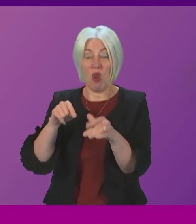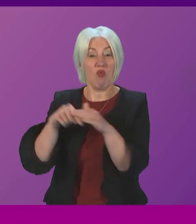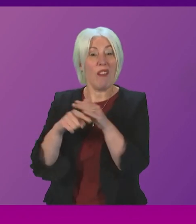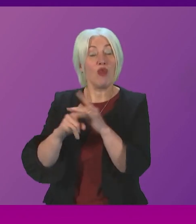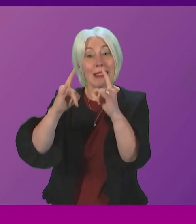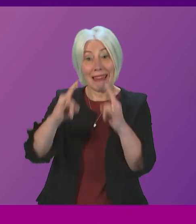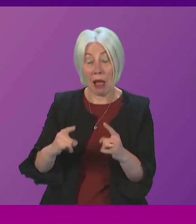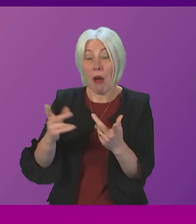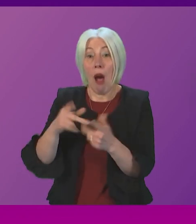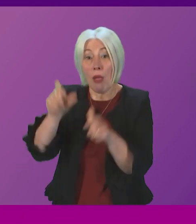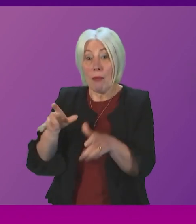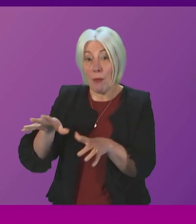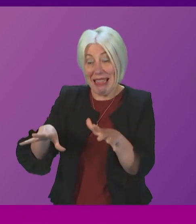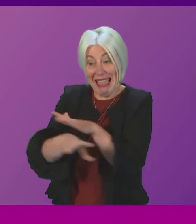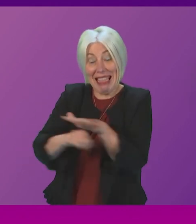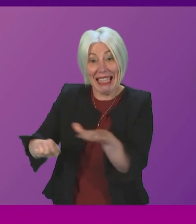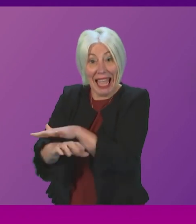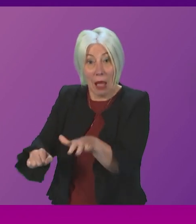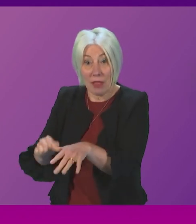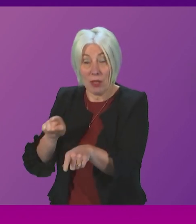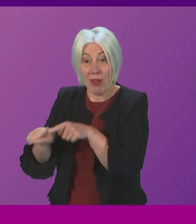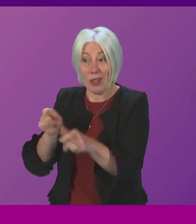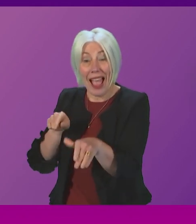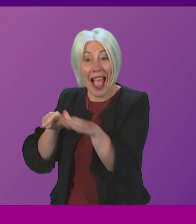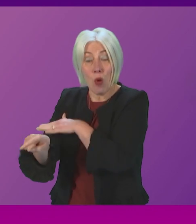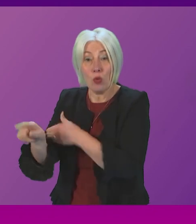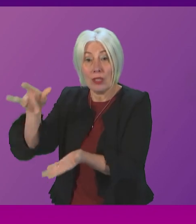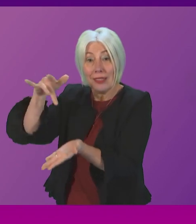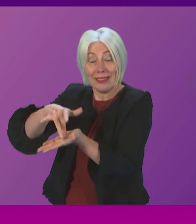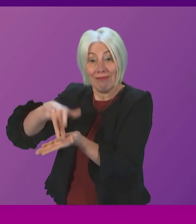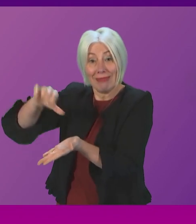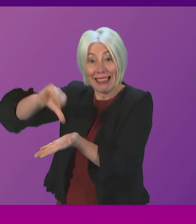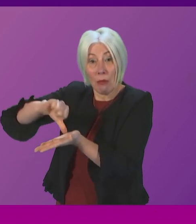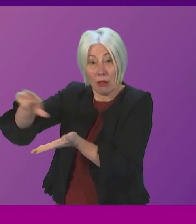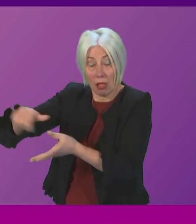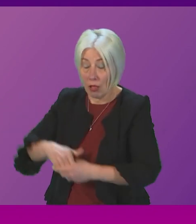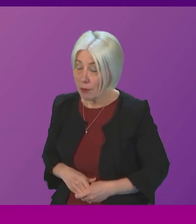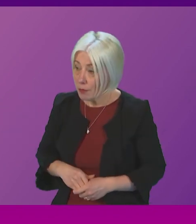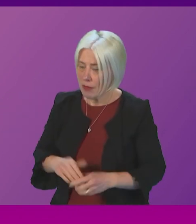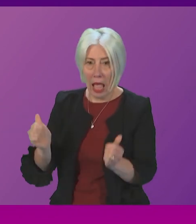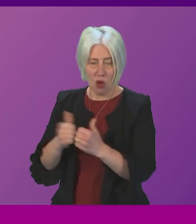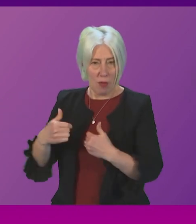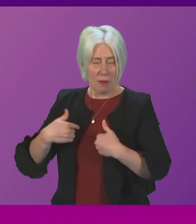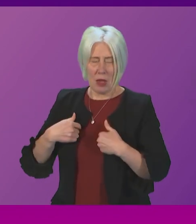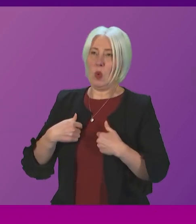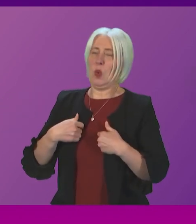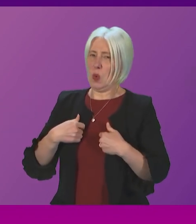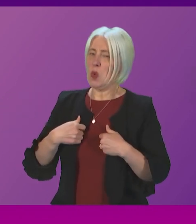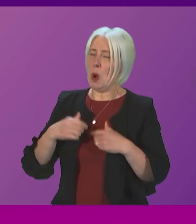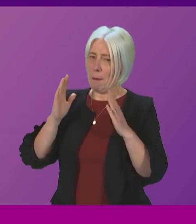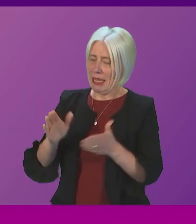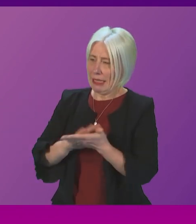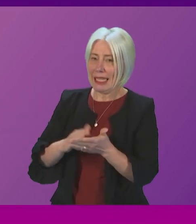have been kidnapped while they're trying to leave the capital city Does the First Minister agree with me that this underlines the need for